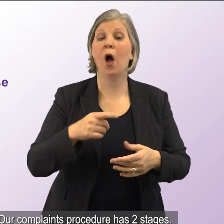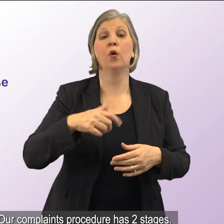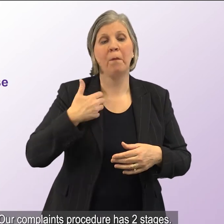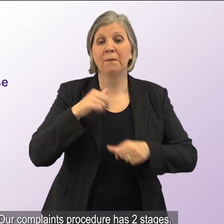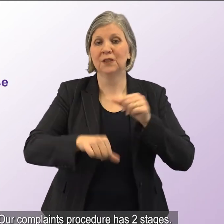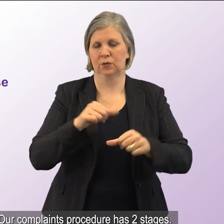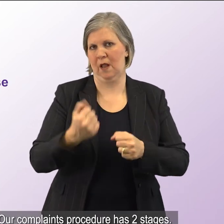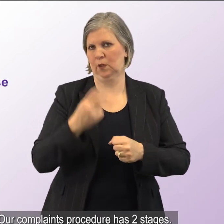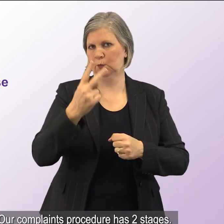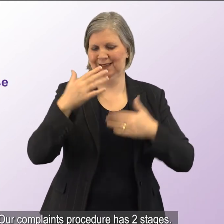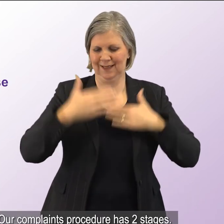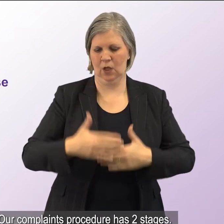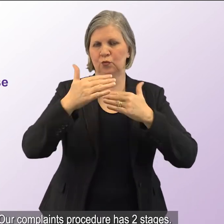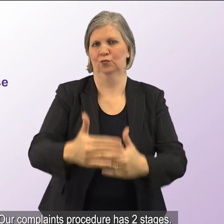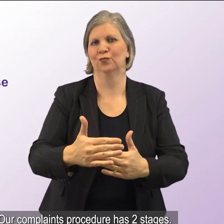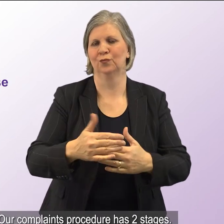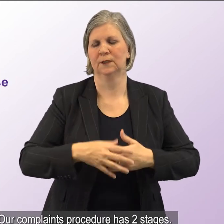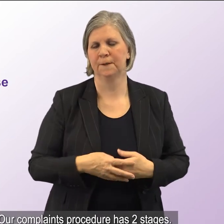Our complaints procedure has two stages.